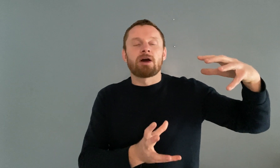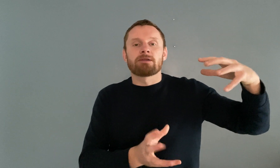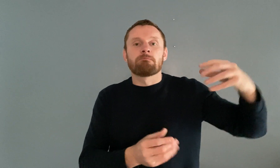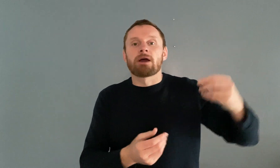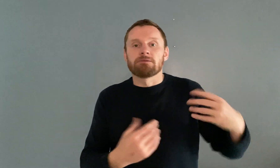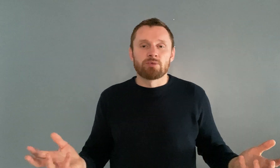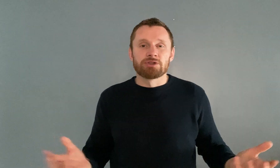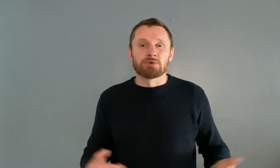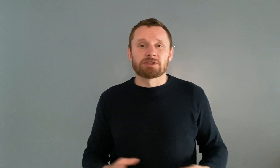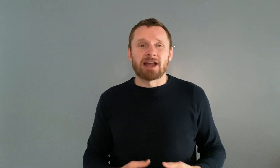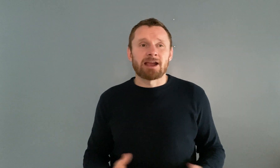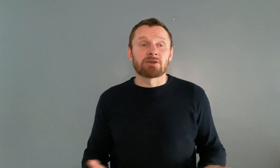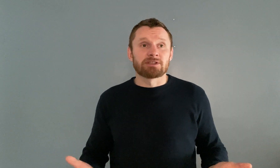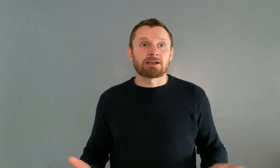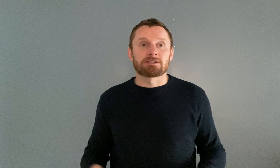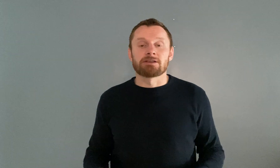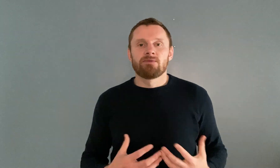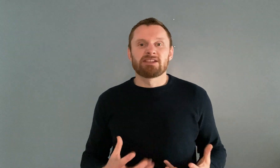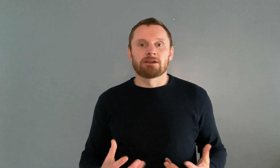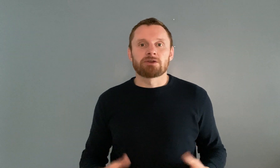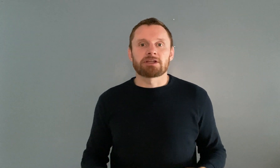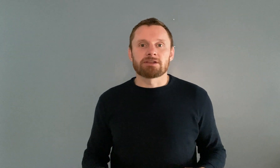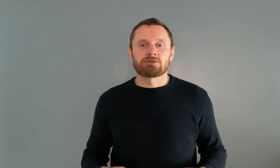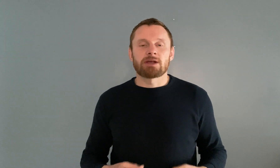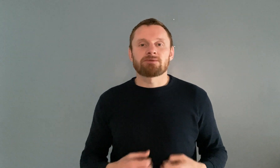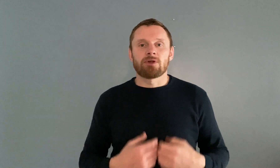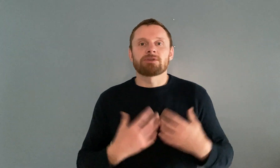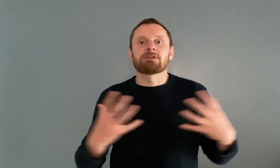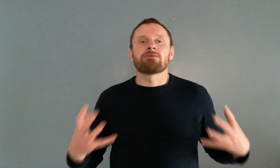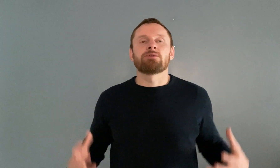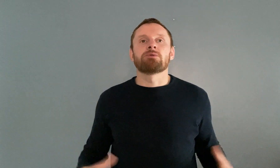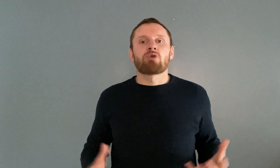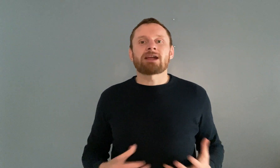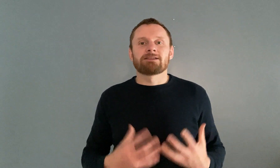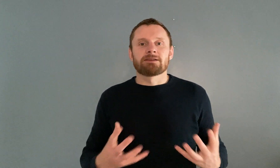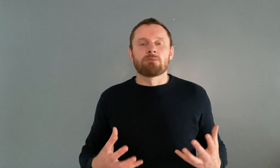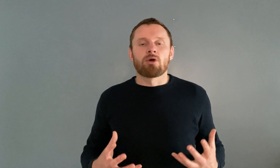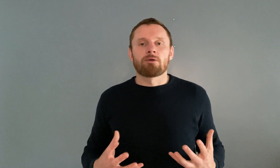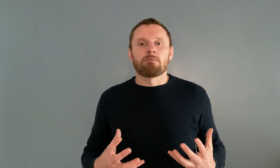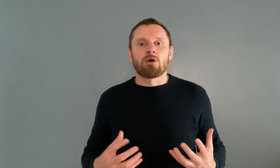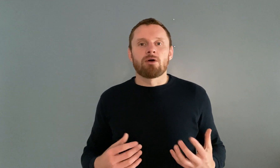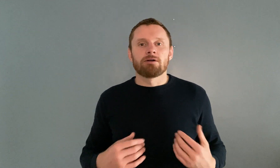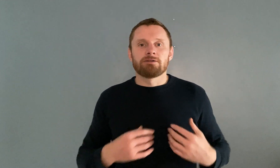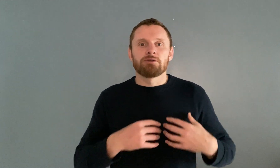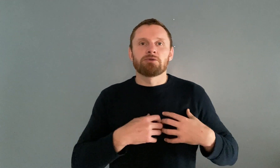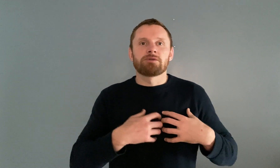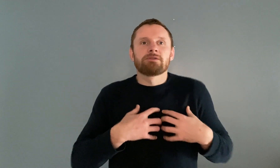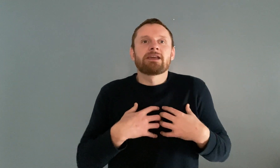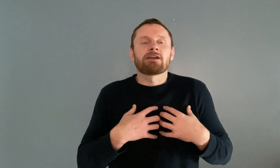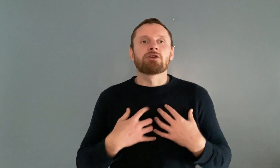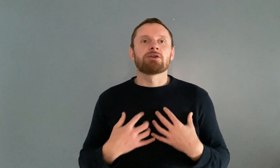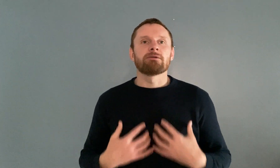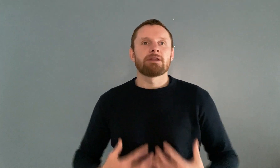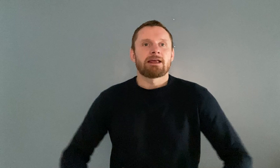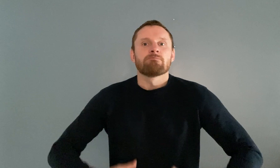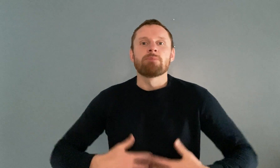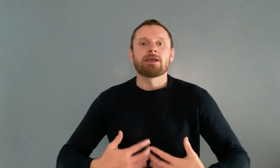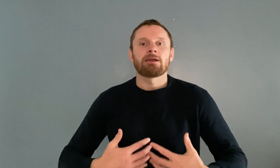fight might produce and anger is actually physiologically stressful obviously if you practice it more and more and you get good at being